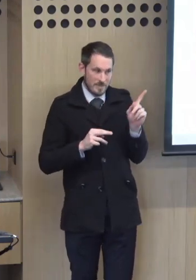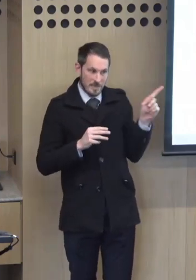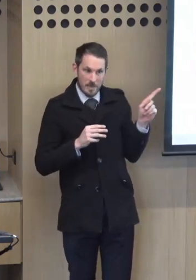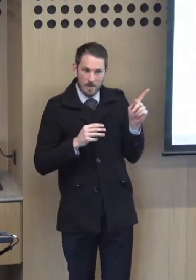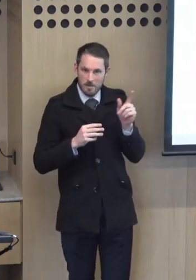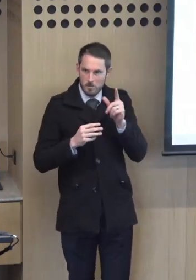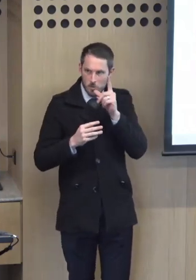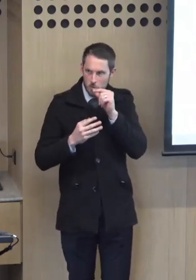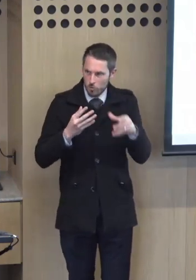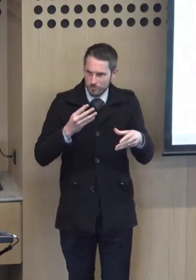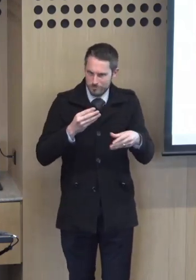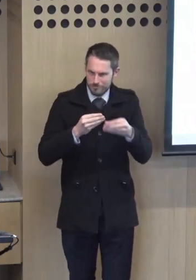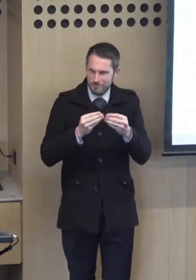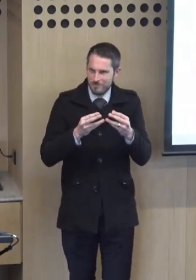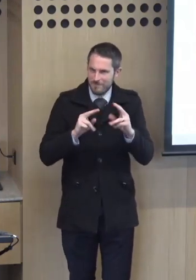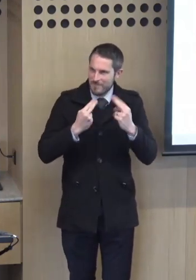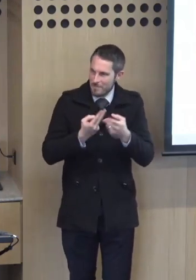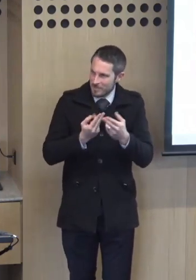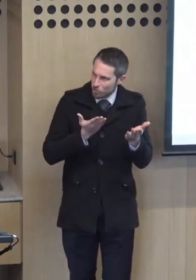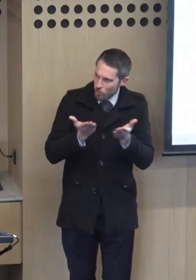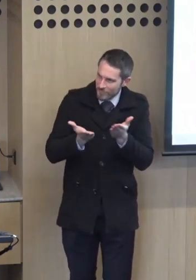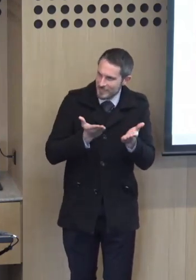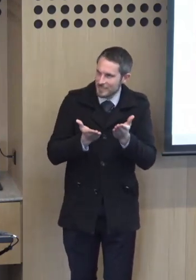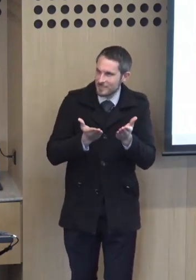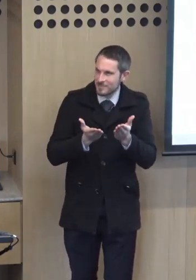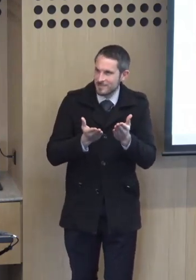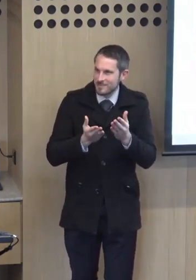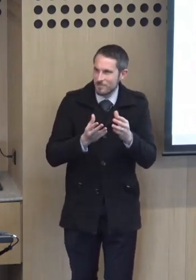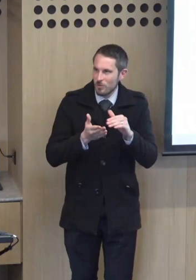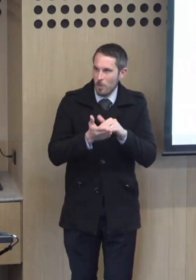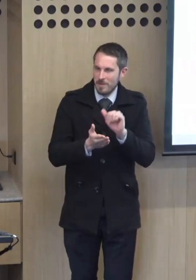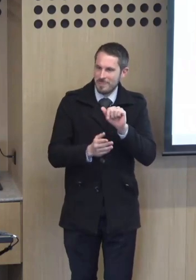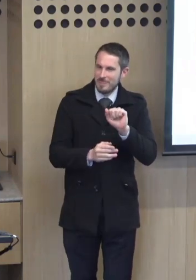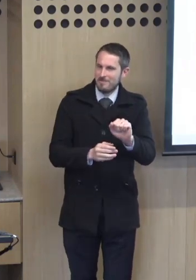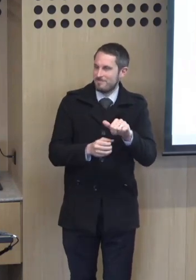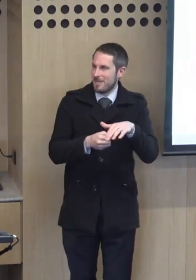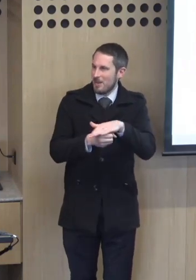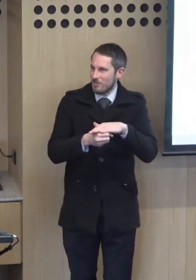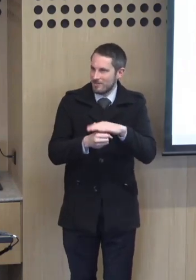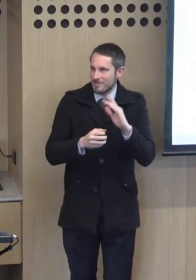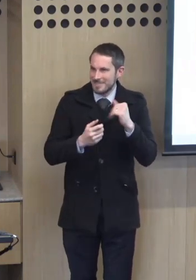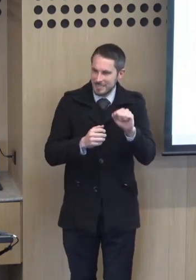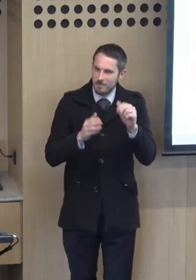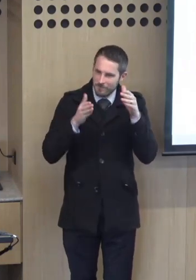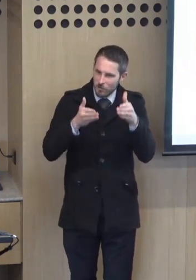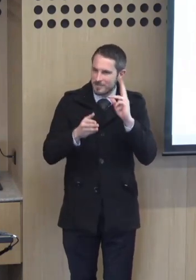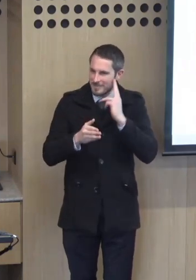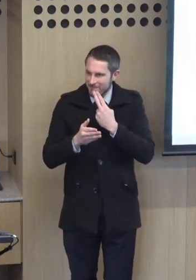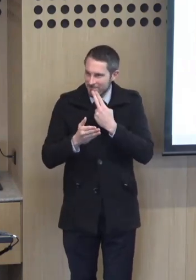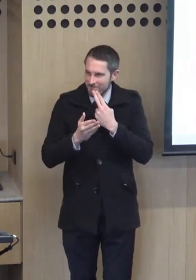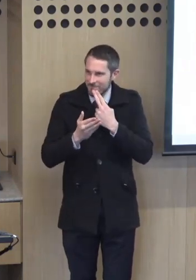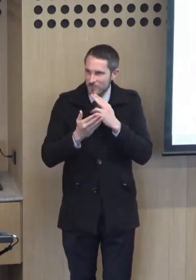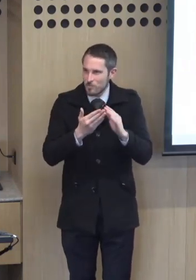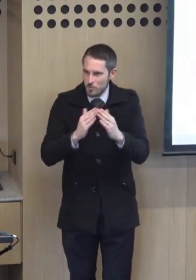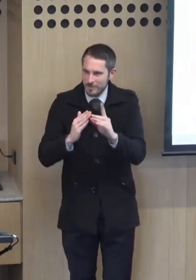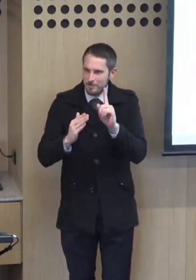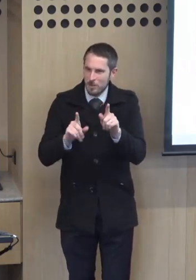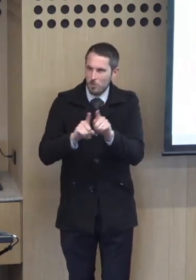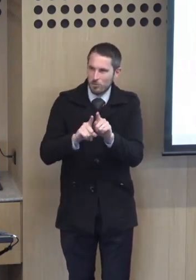hearing person in a deaf family and family services and i felt that would an area that would have been a really great focus for the